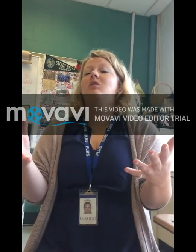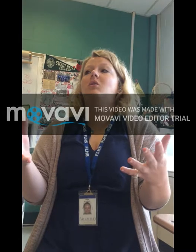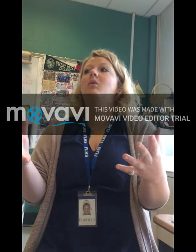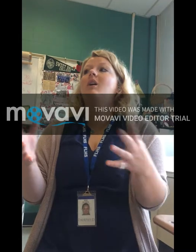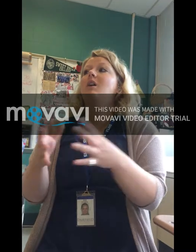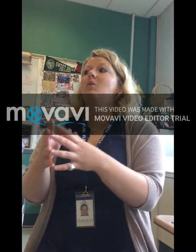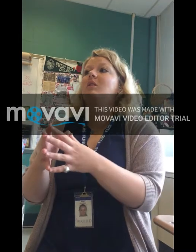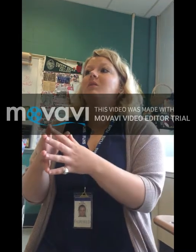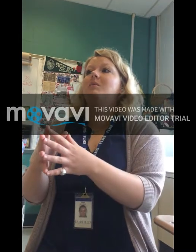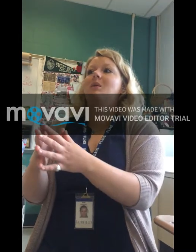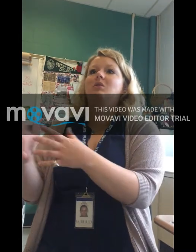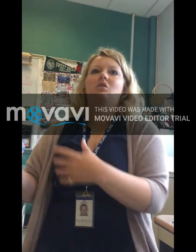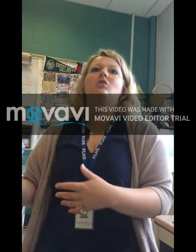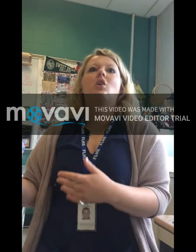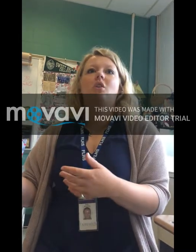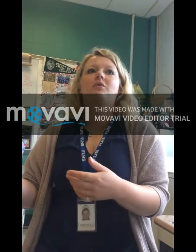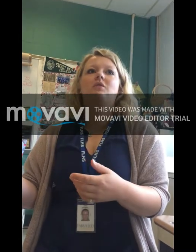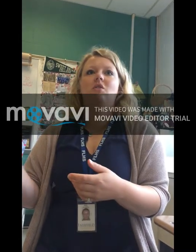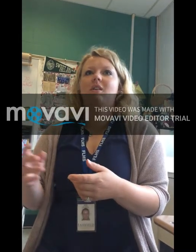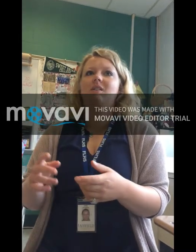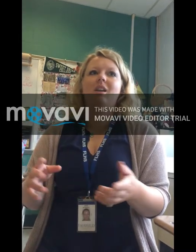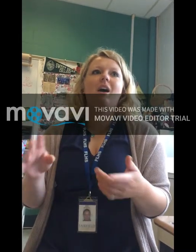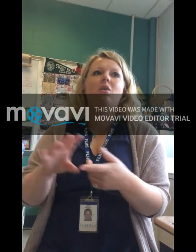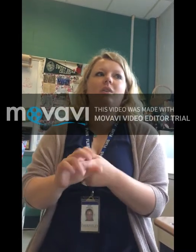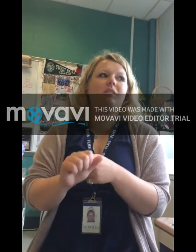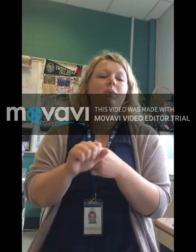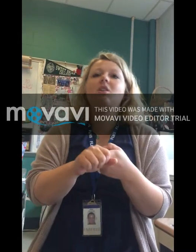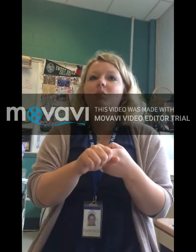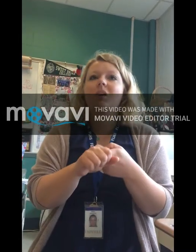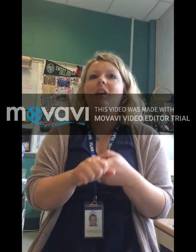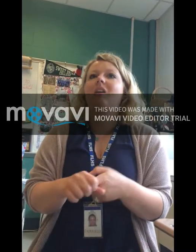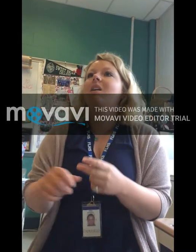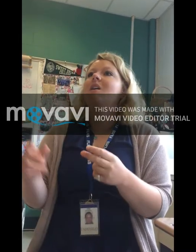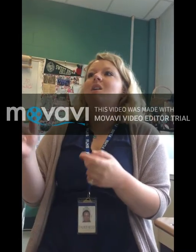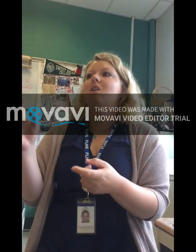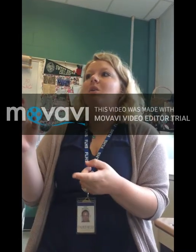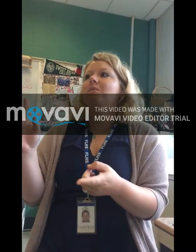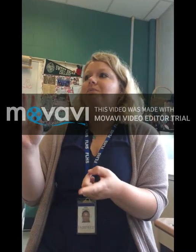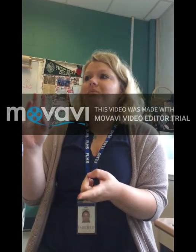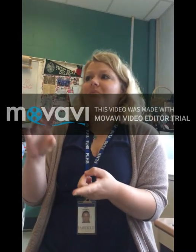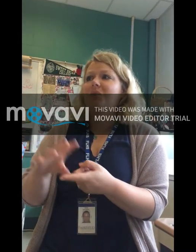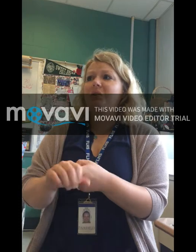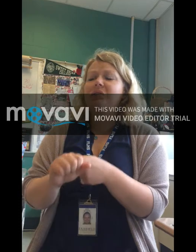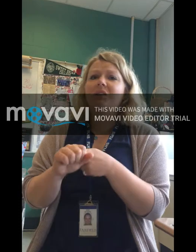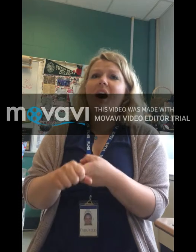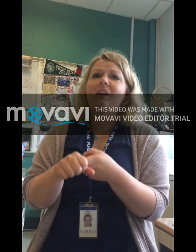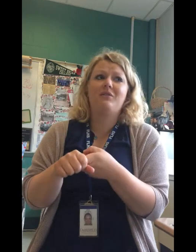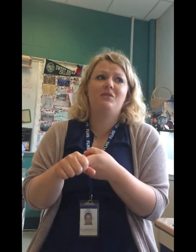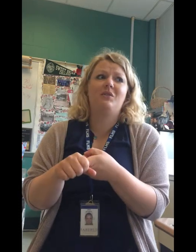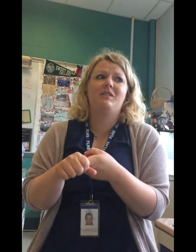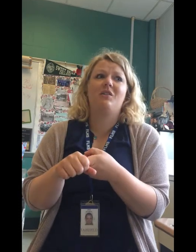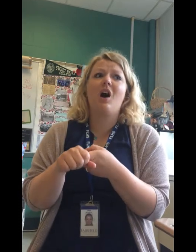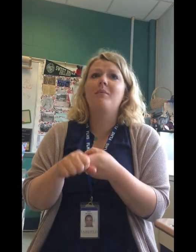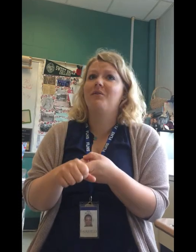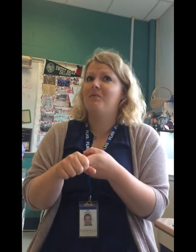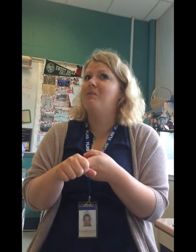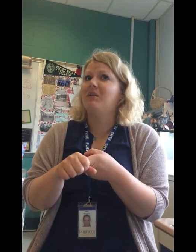to in order to be able to serve students. And not only Spanish speaking, you know, there's a lot of students that are coming from the Middle